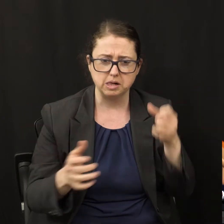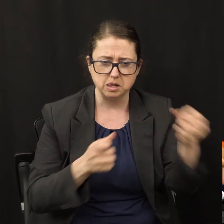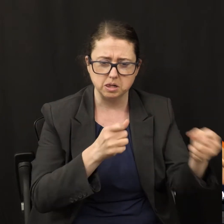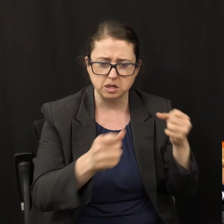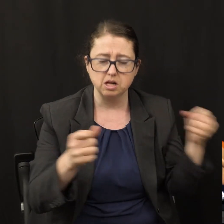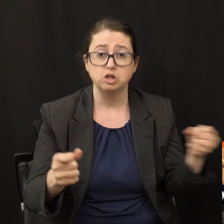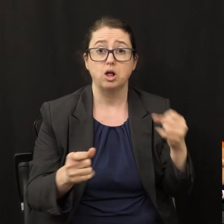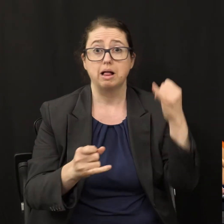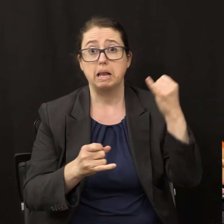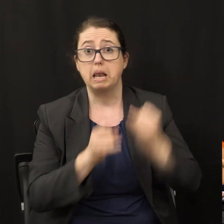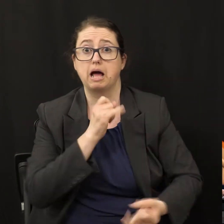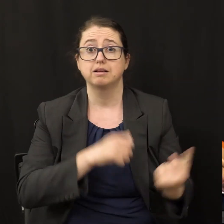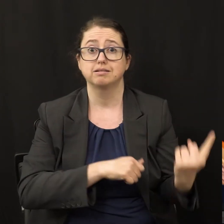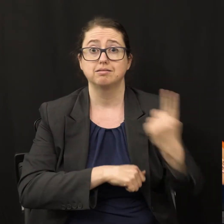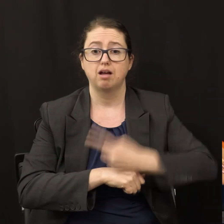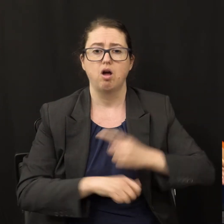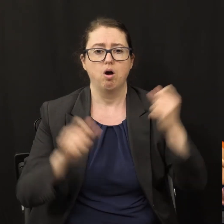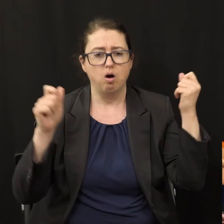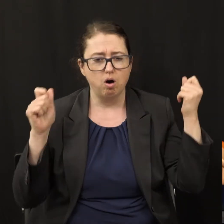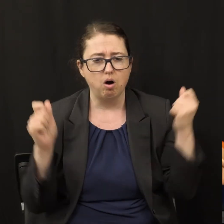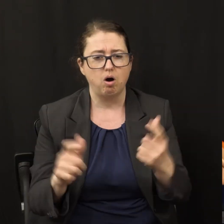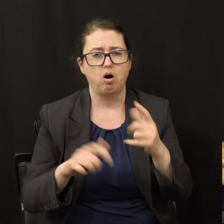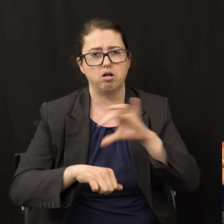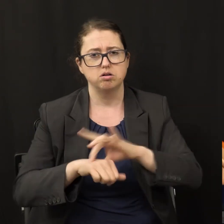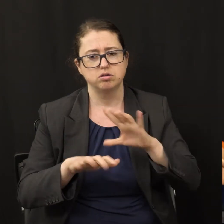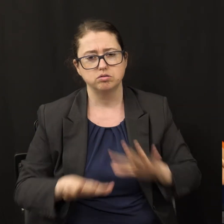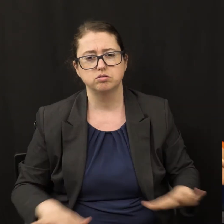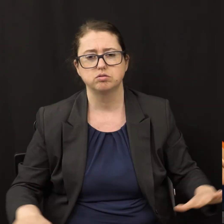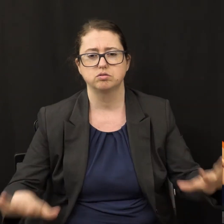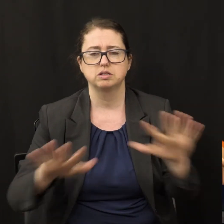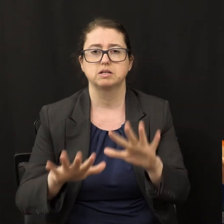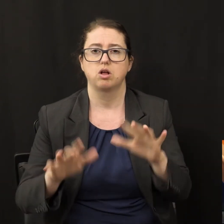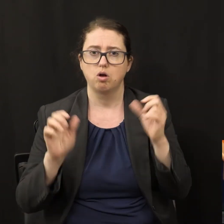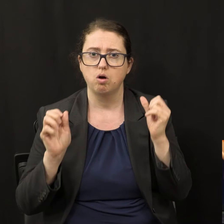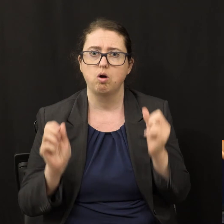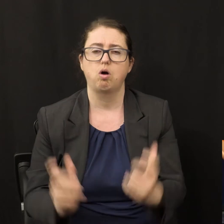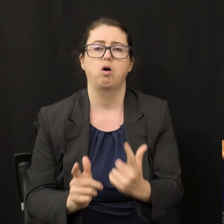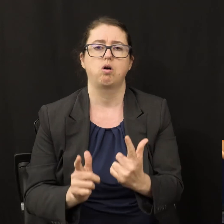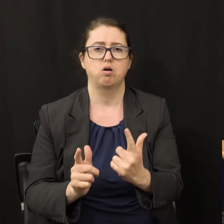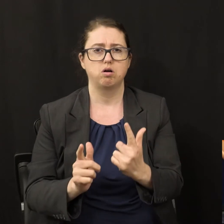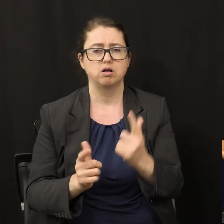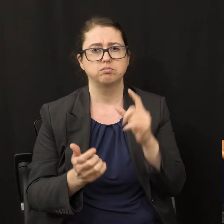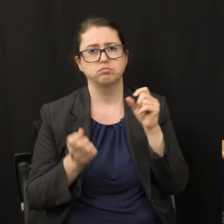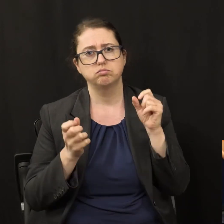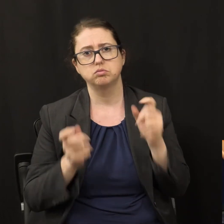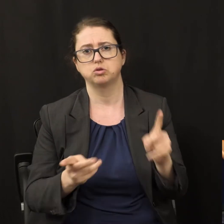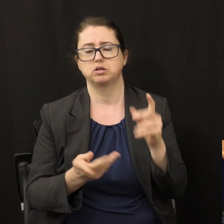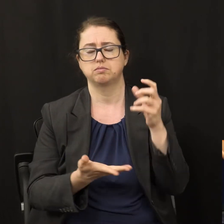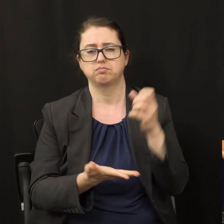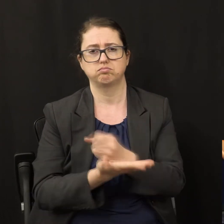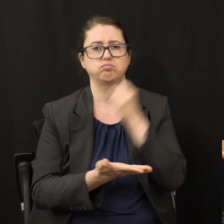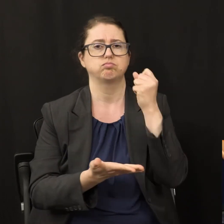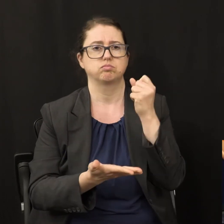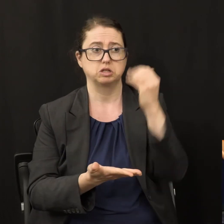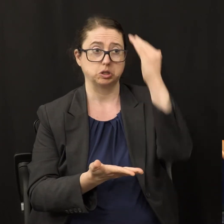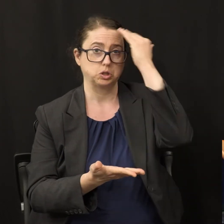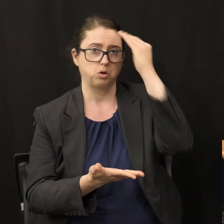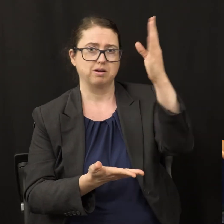comes, everyone on earth will have the opportunity will knowing God's last message of